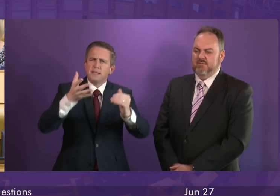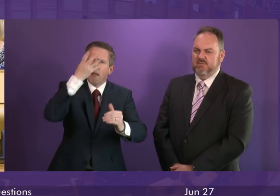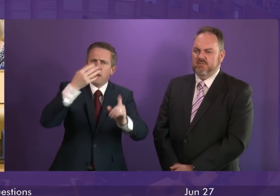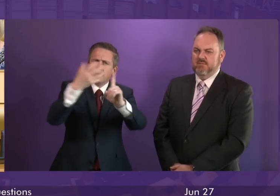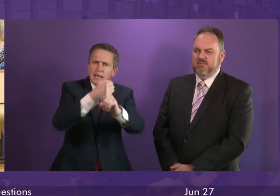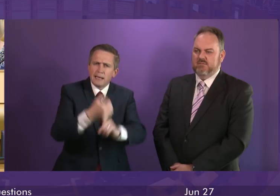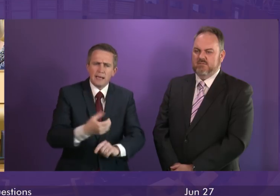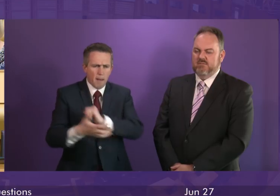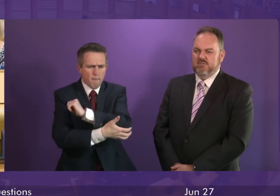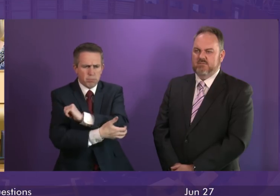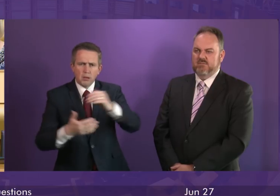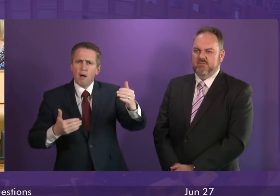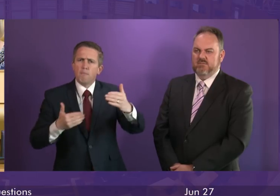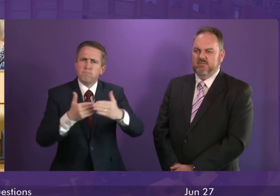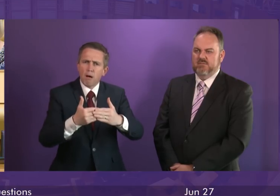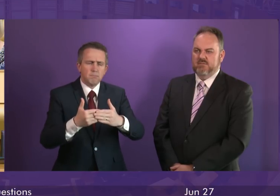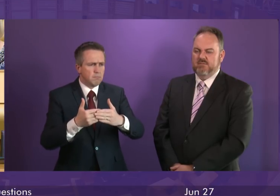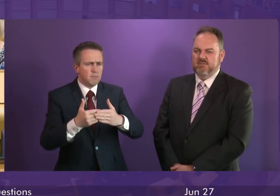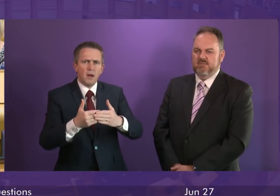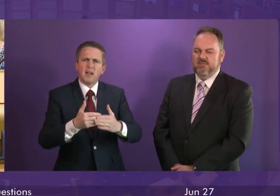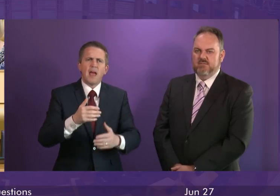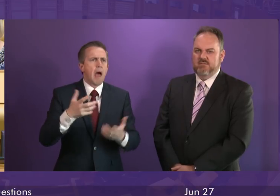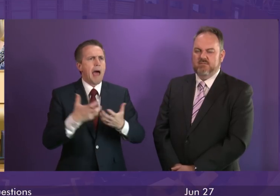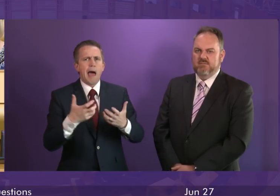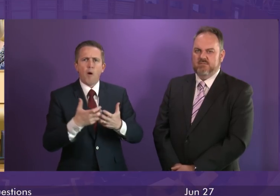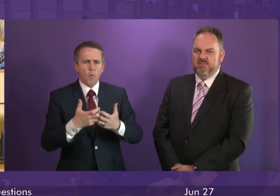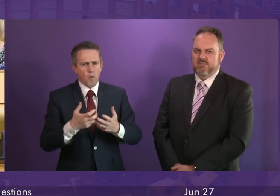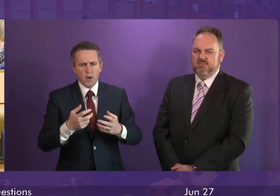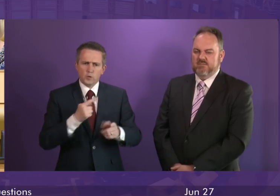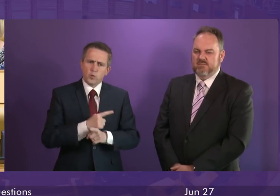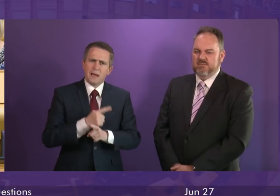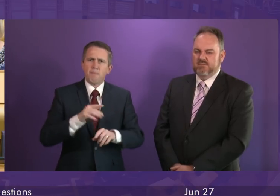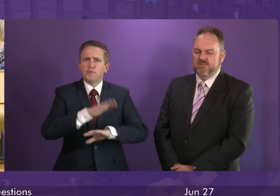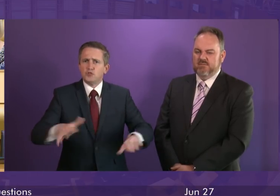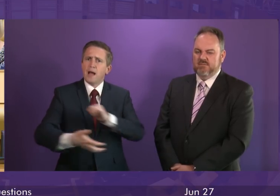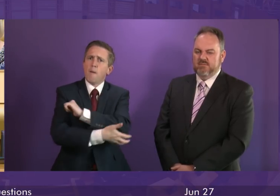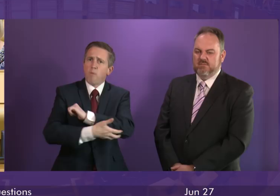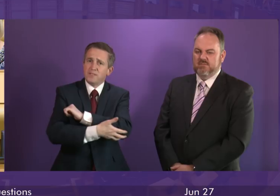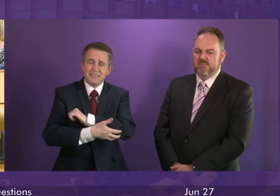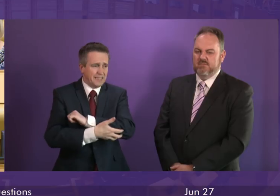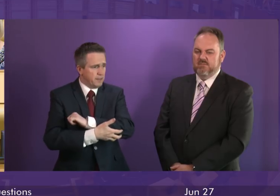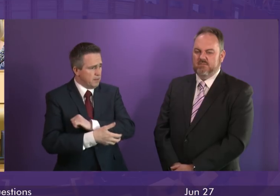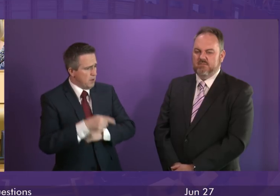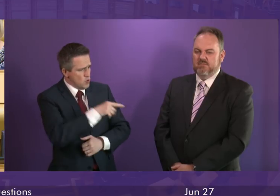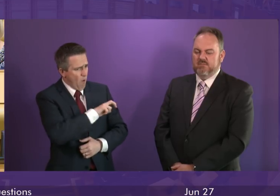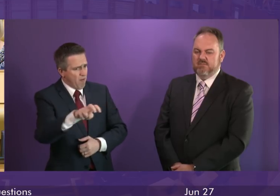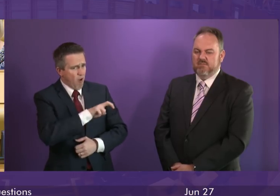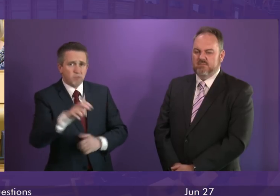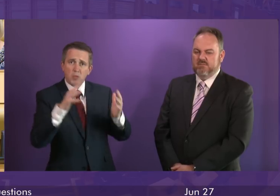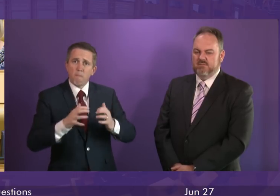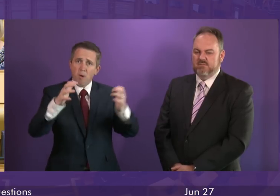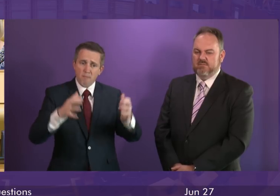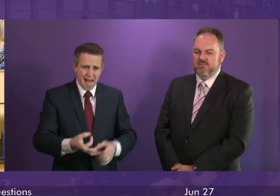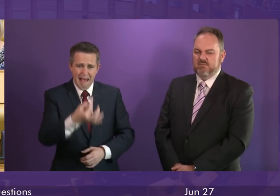the poverty-related attainment gap in our schools is to tackle child poverty. How many times in recent weeks has he come to this chamber and